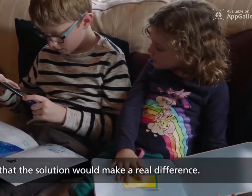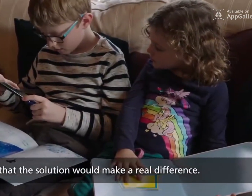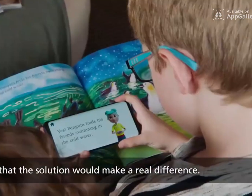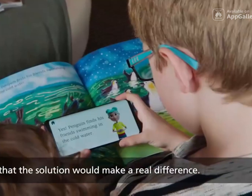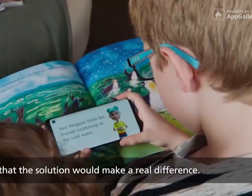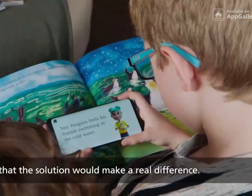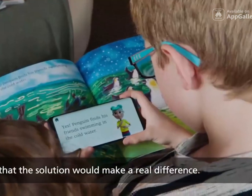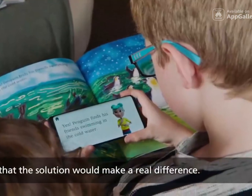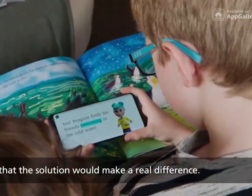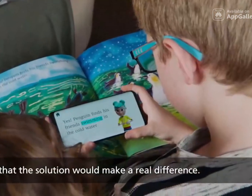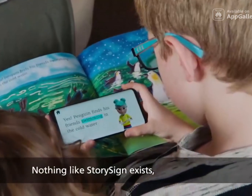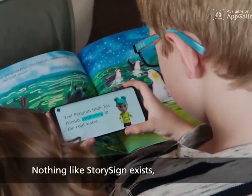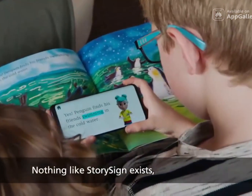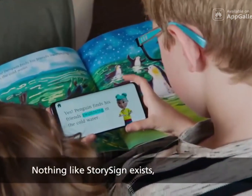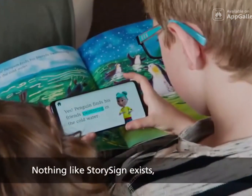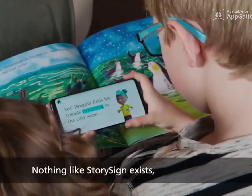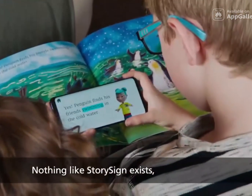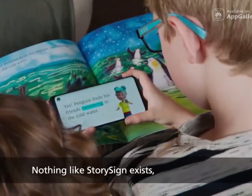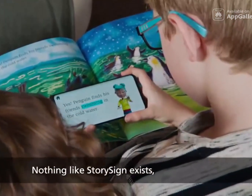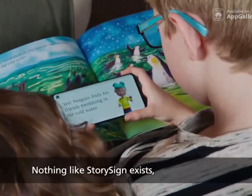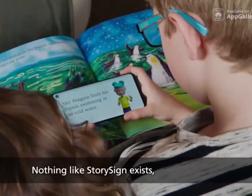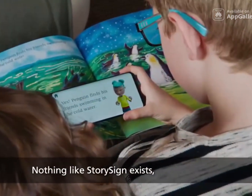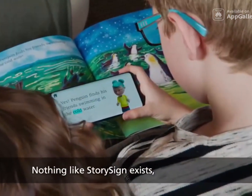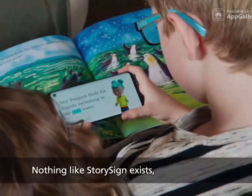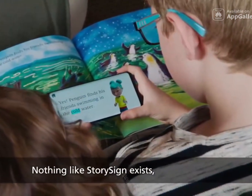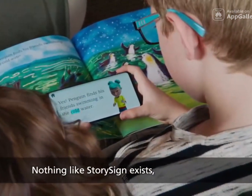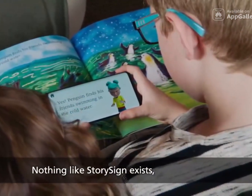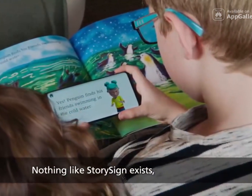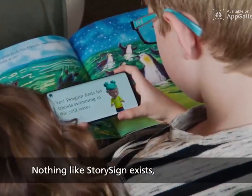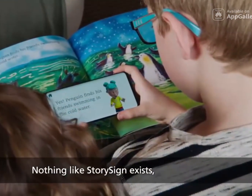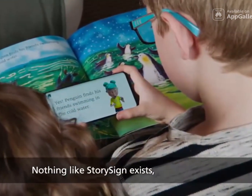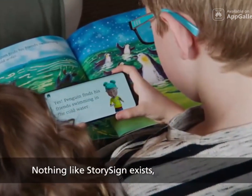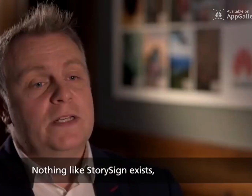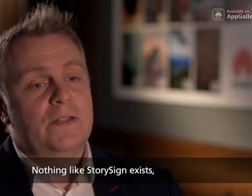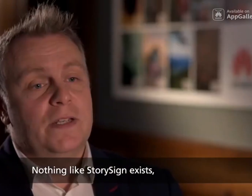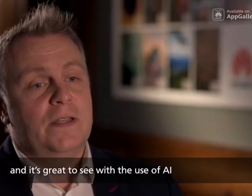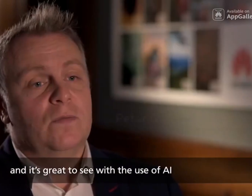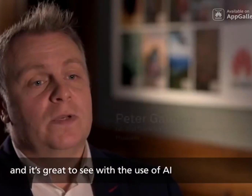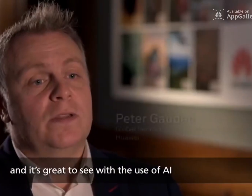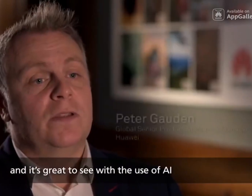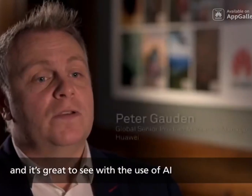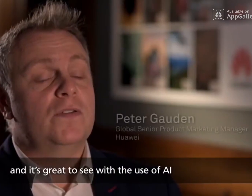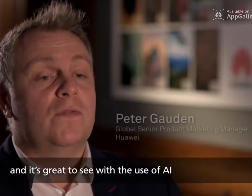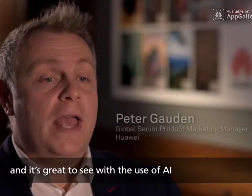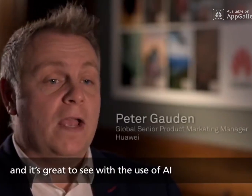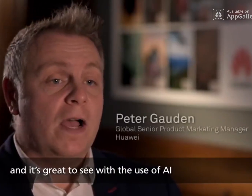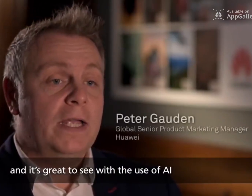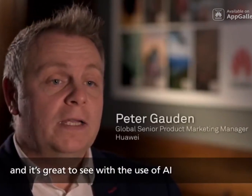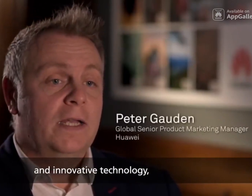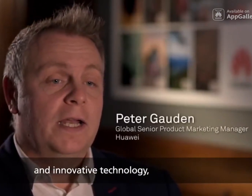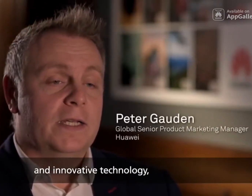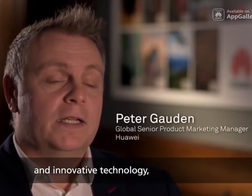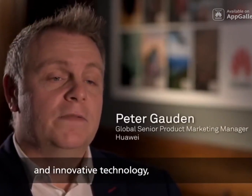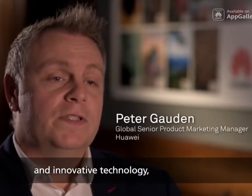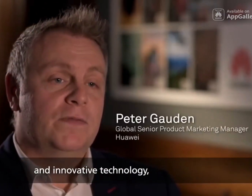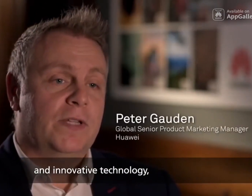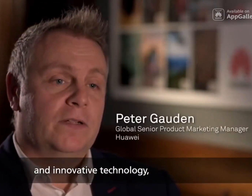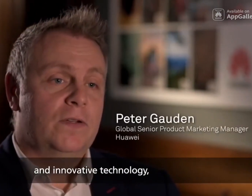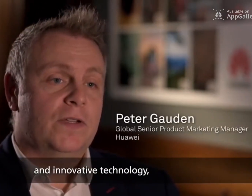difference. Nothing like story sign exists. It's great to see that with the use of AI and innovative technology,